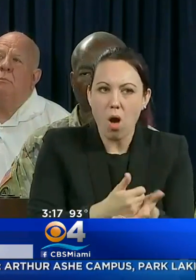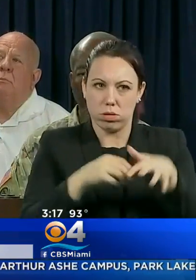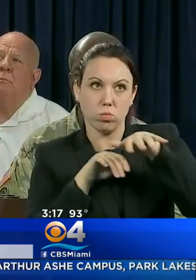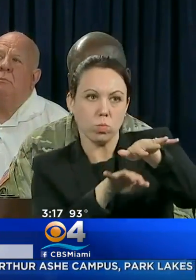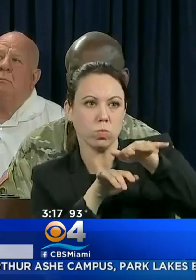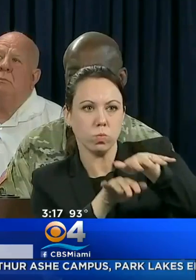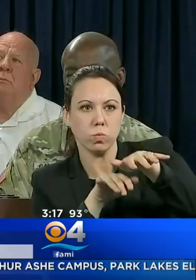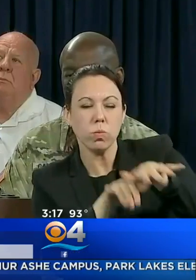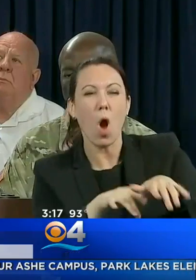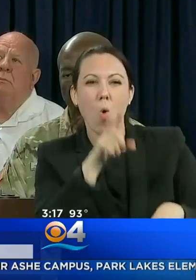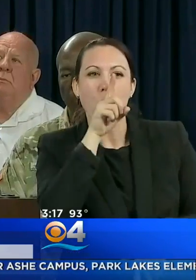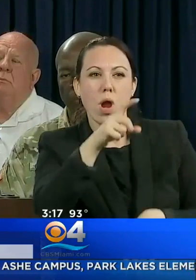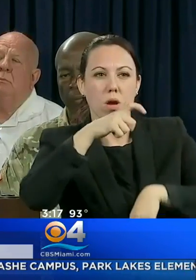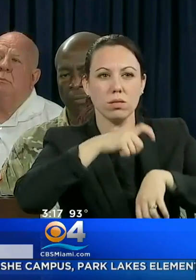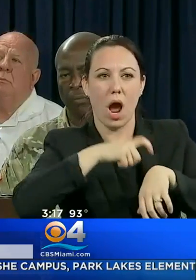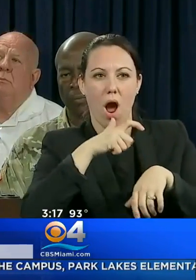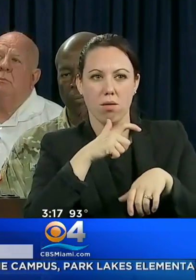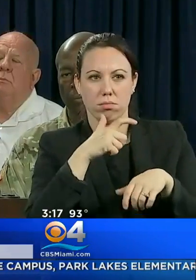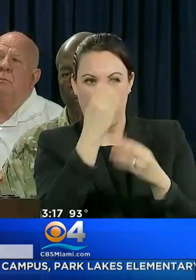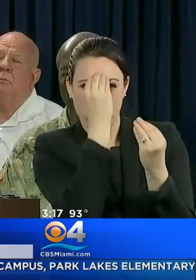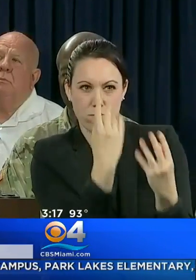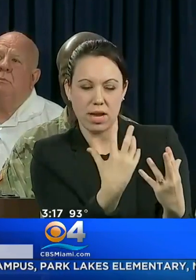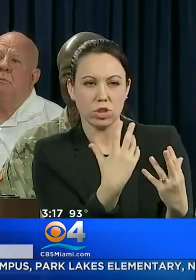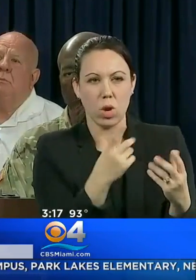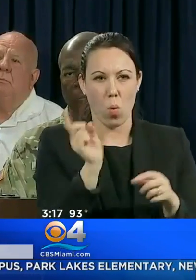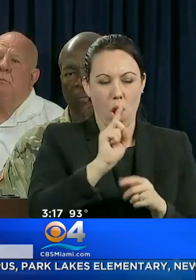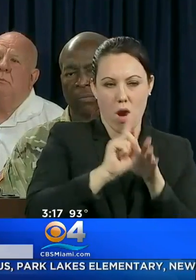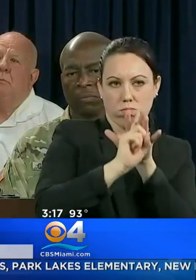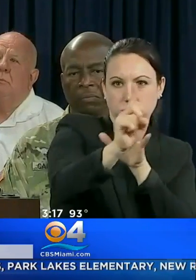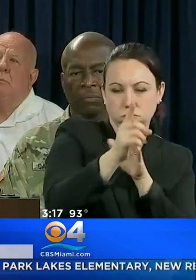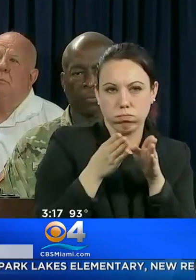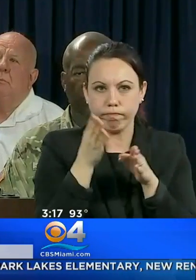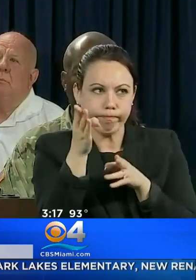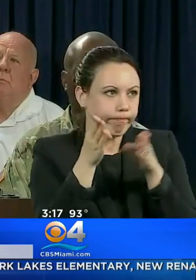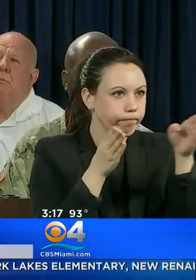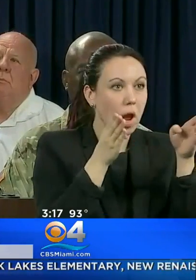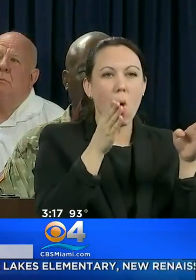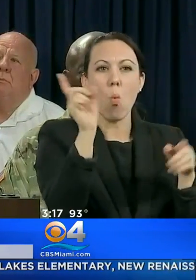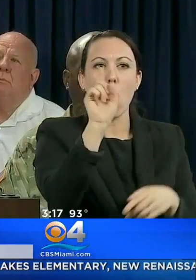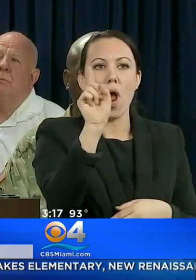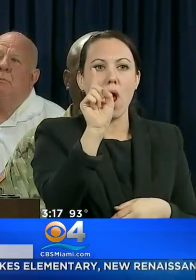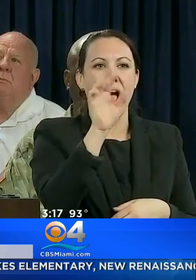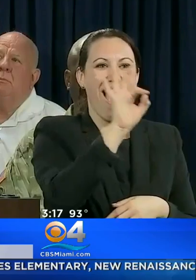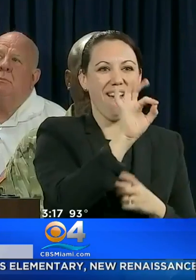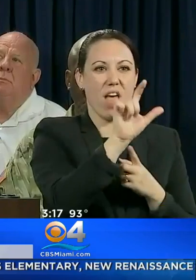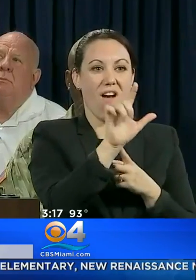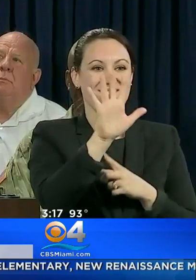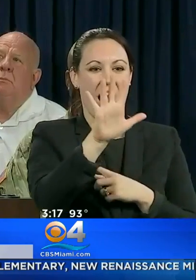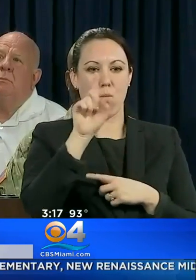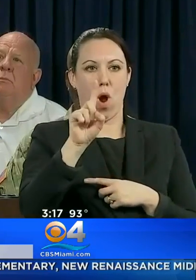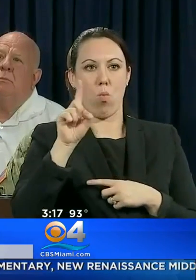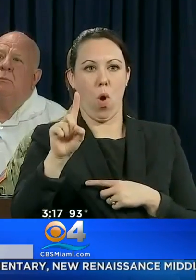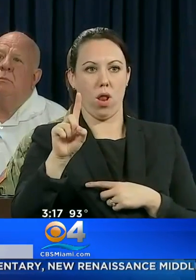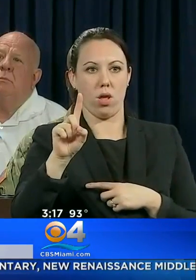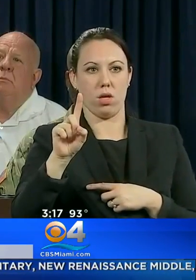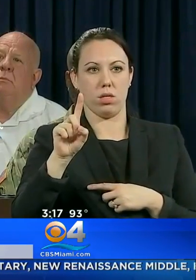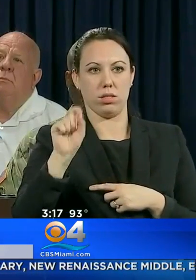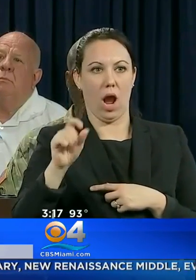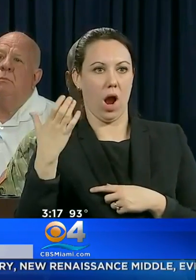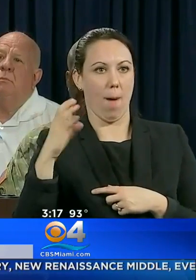REAL-TIME TRAFFIC INFORMATION AND EVACUATION ROUTES IS AVAILABLE AT FL511.COM.